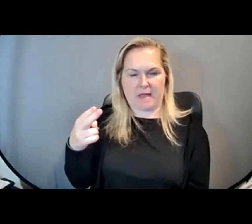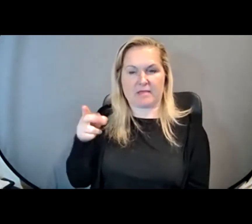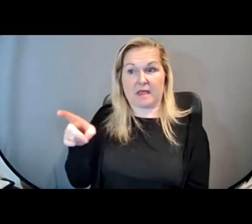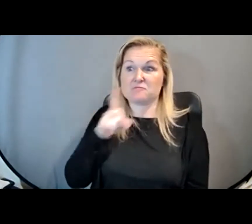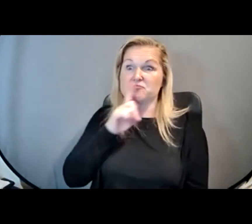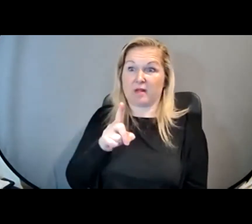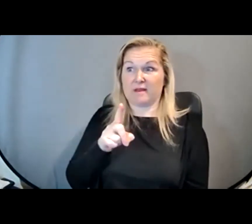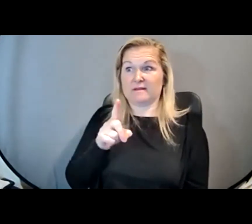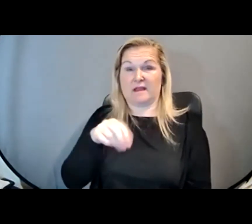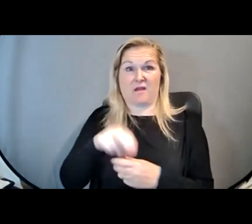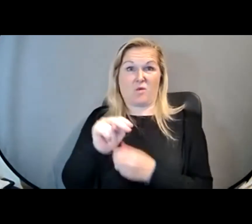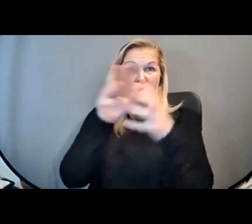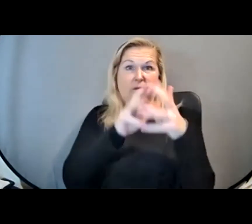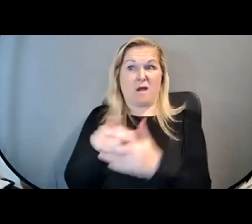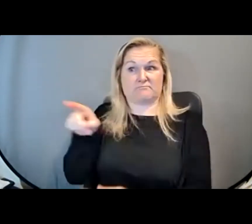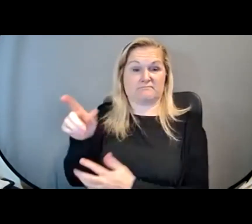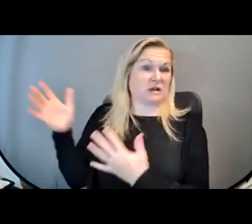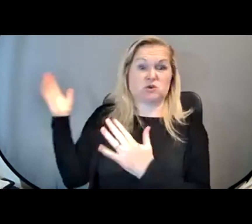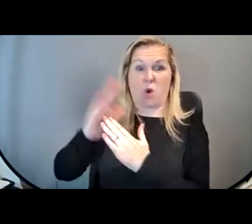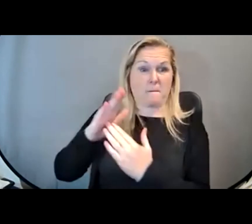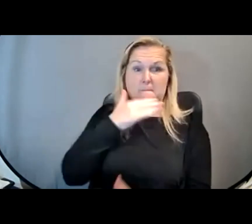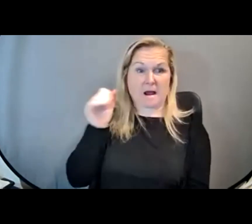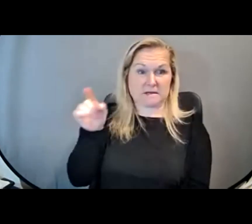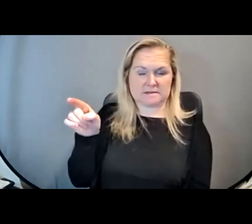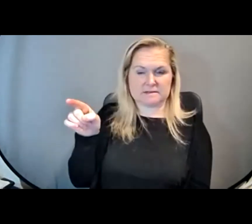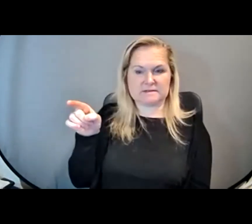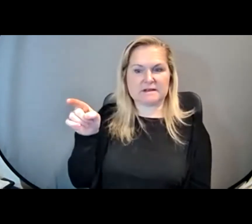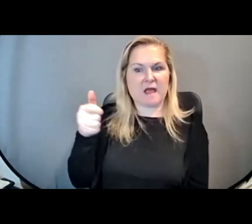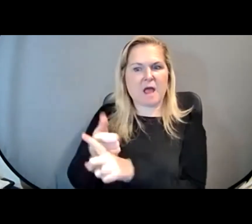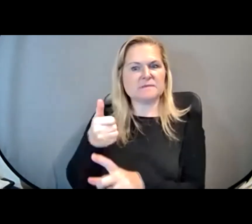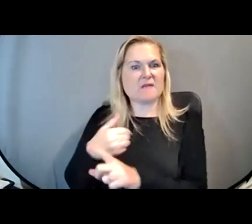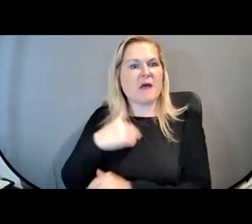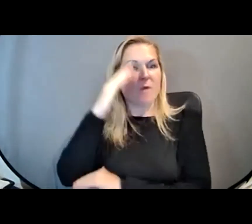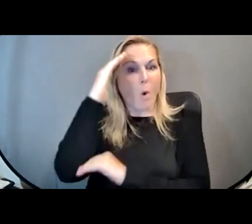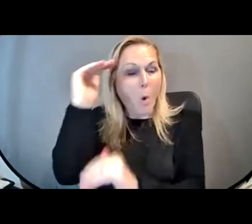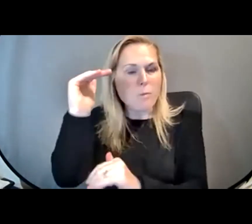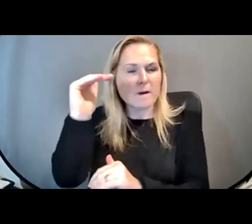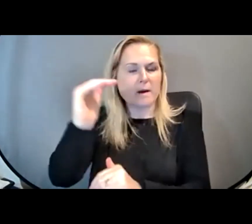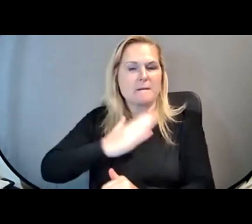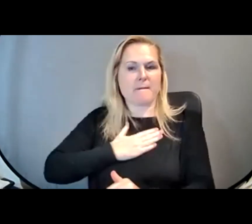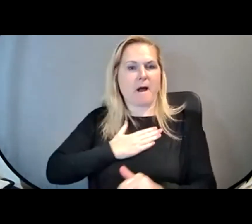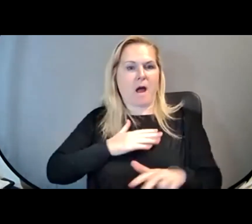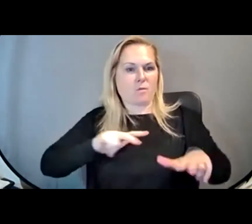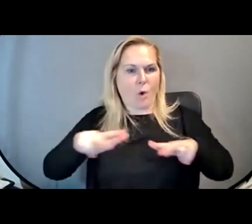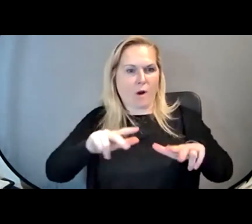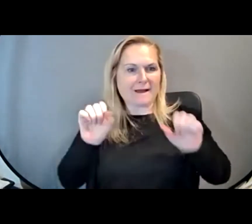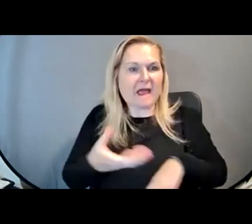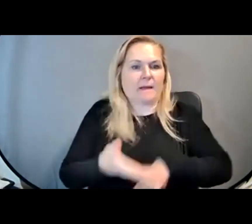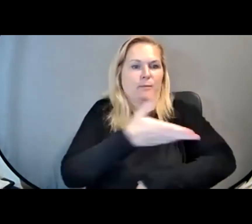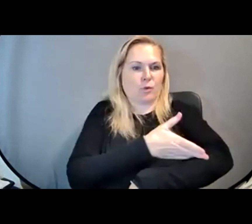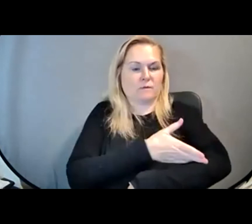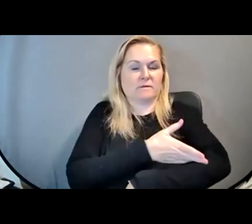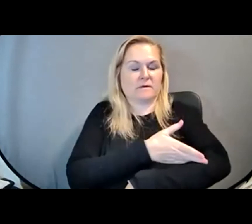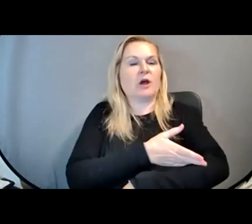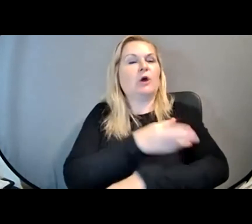best in North America. And he has high hopes that we can improve my gait and how I walk through technology.